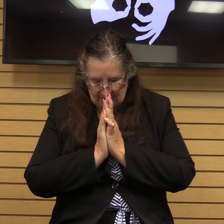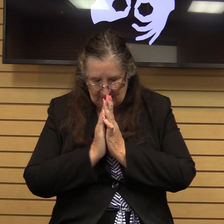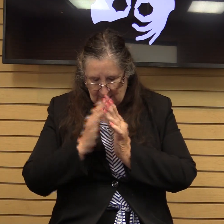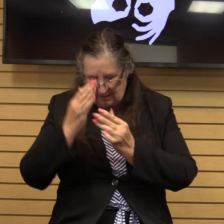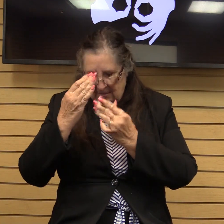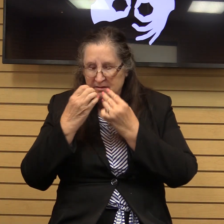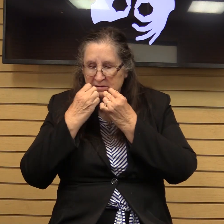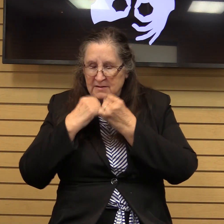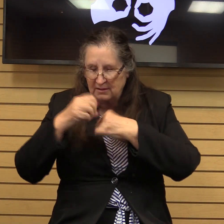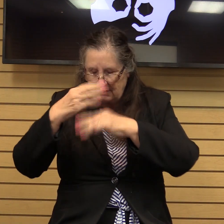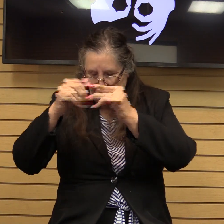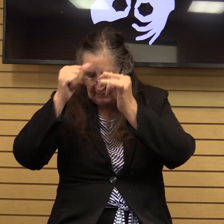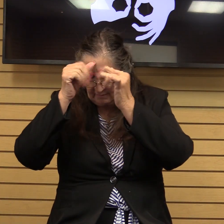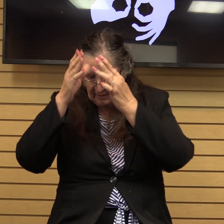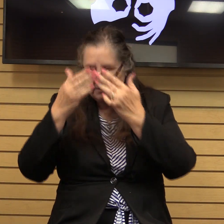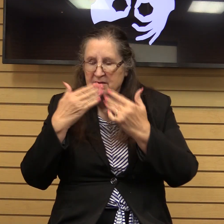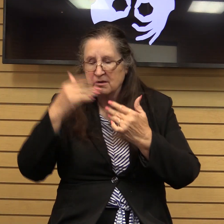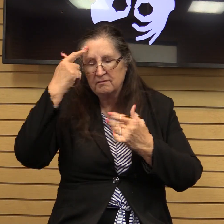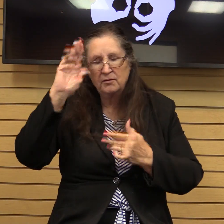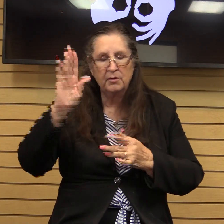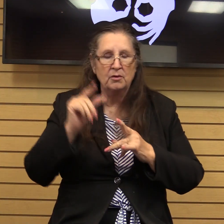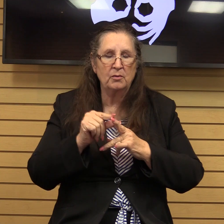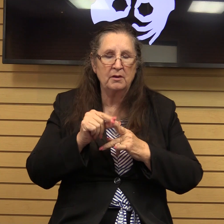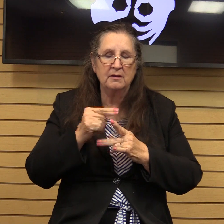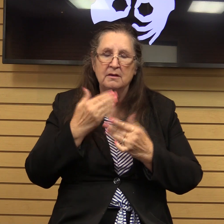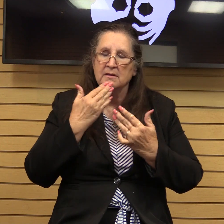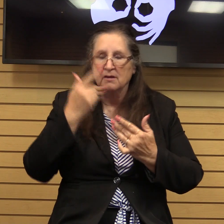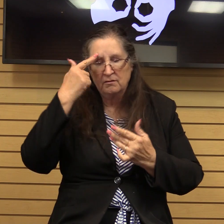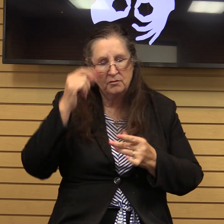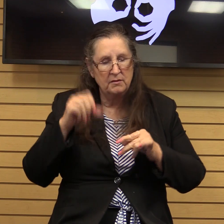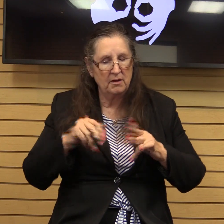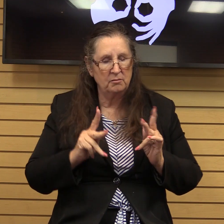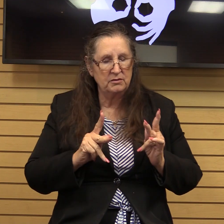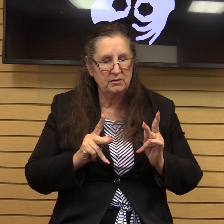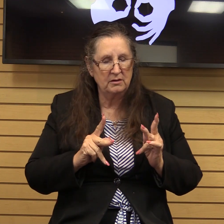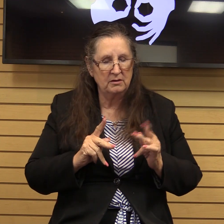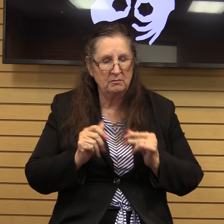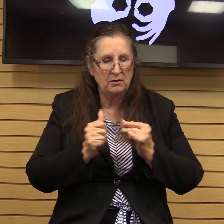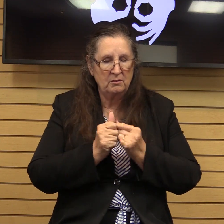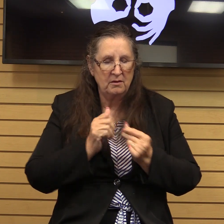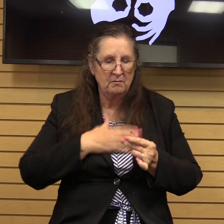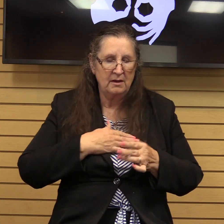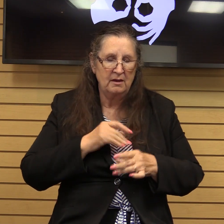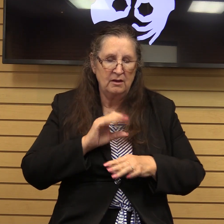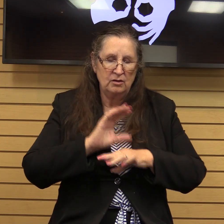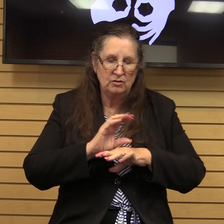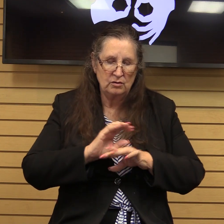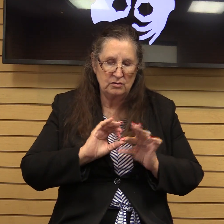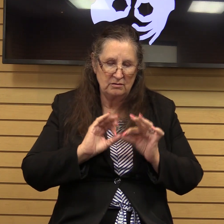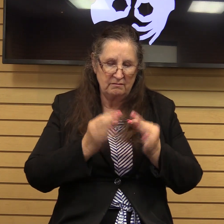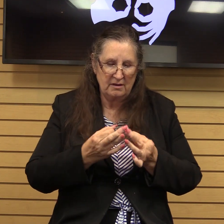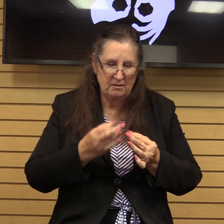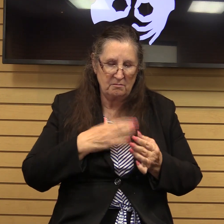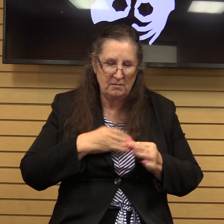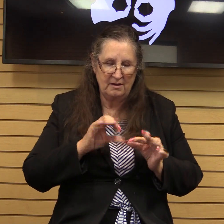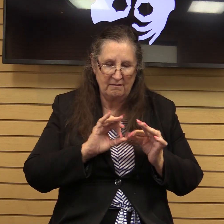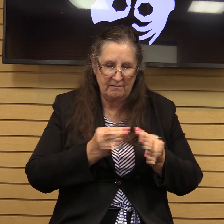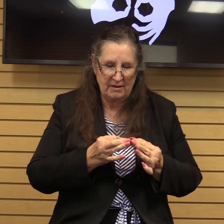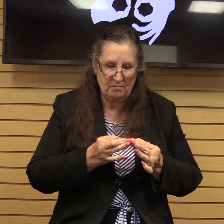just I just thank you for your word I thank you for this opportunity to be with my church family and my family who is not